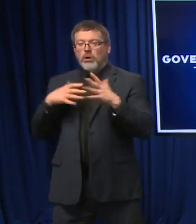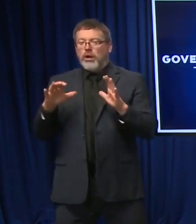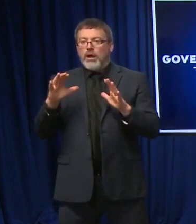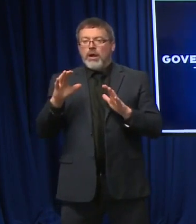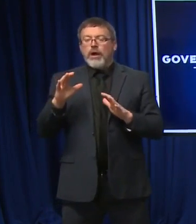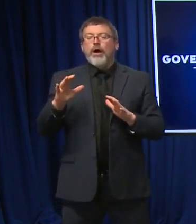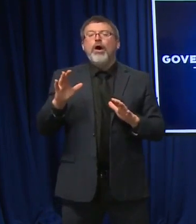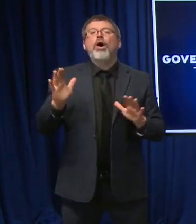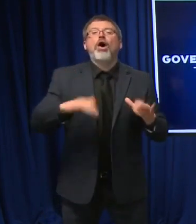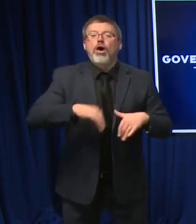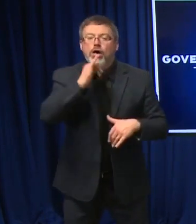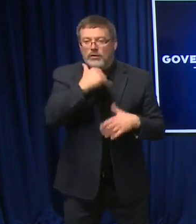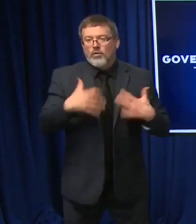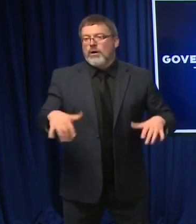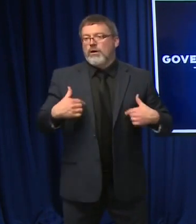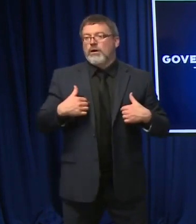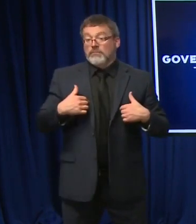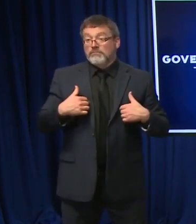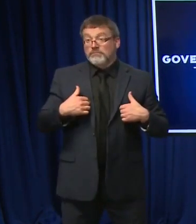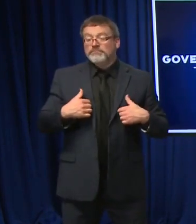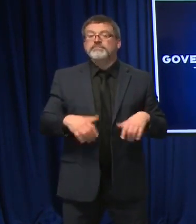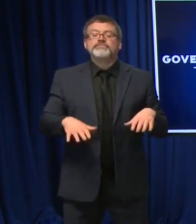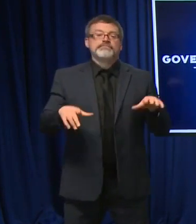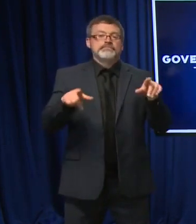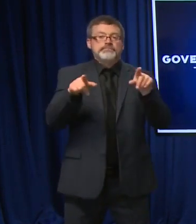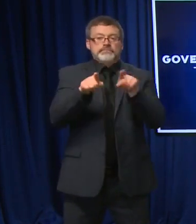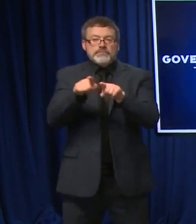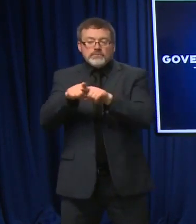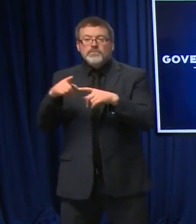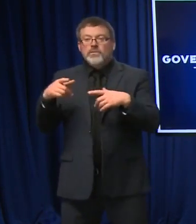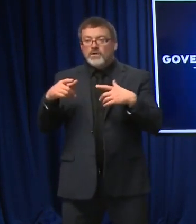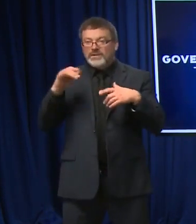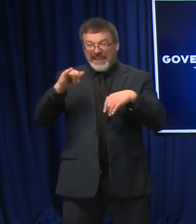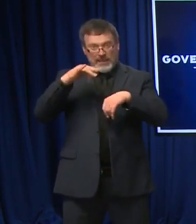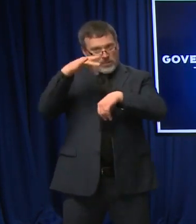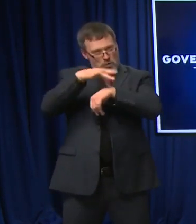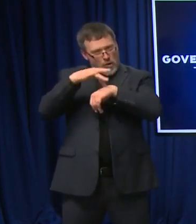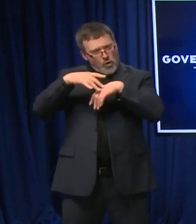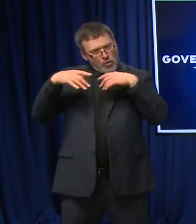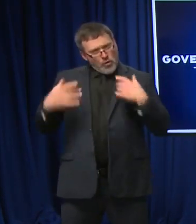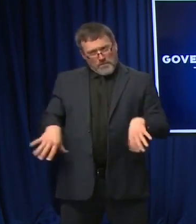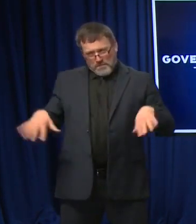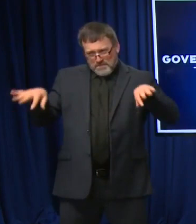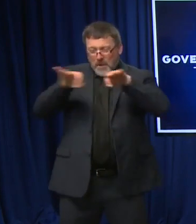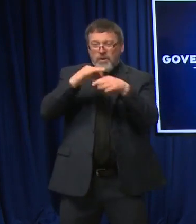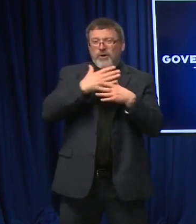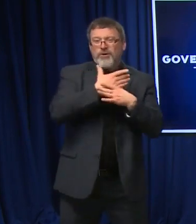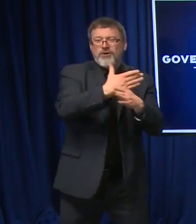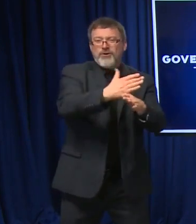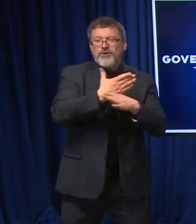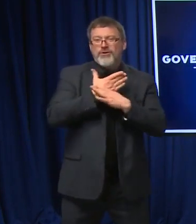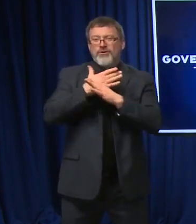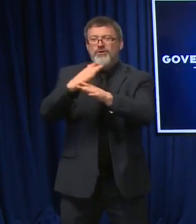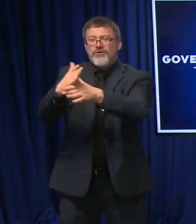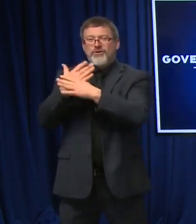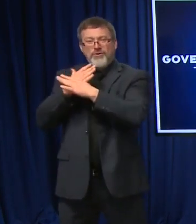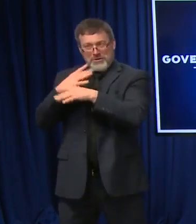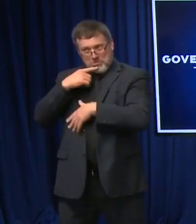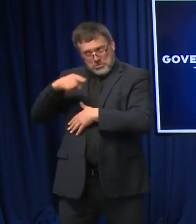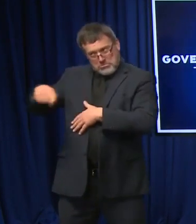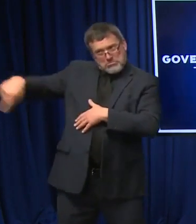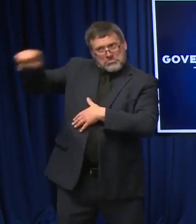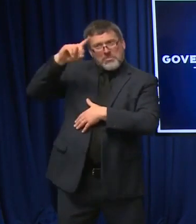And just sharing of resources, that's another one, making sure all, and the hospitals, I think, are doing a great job in the state, sharing resources, sharing ideas.